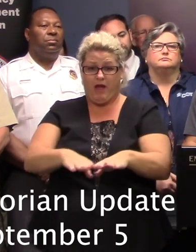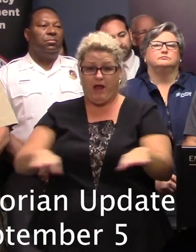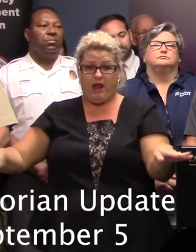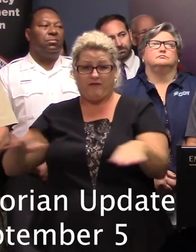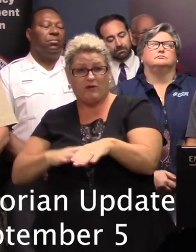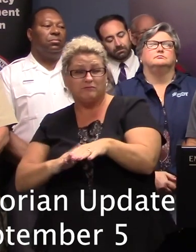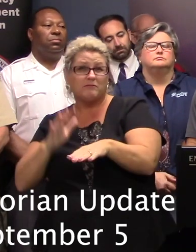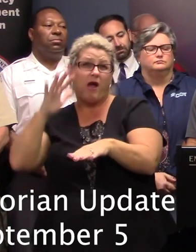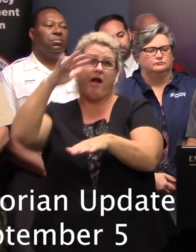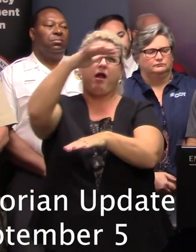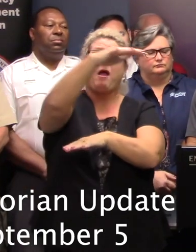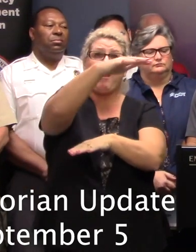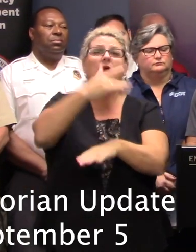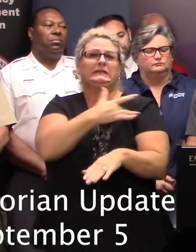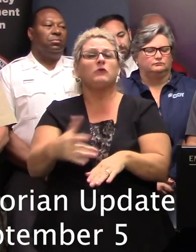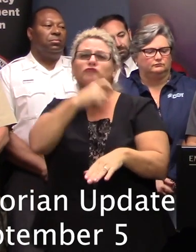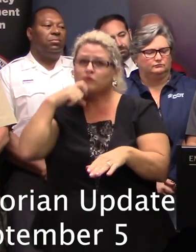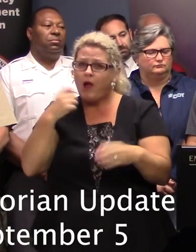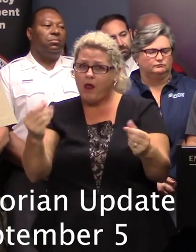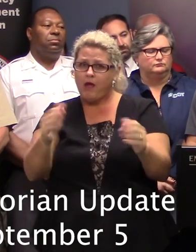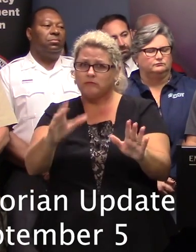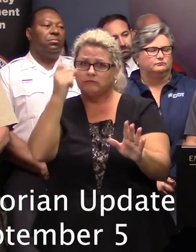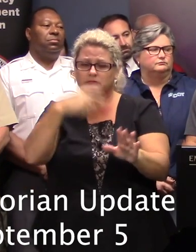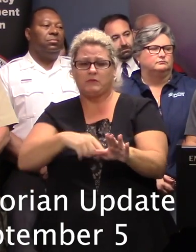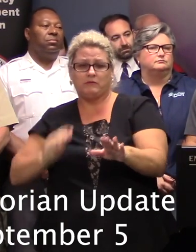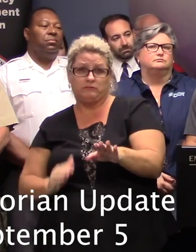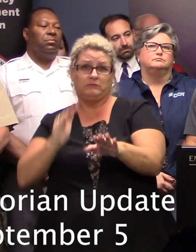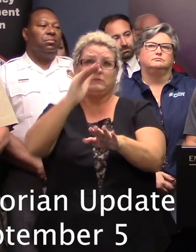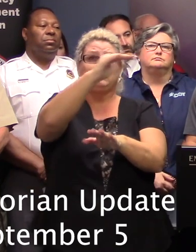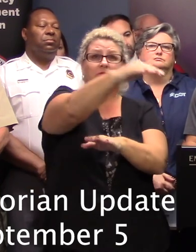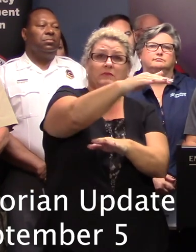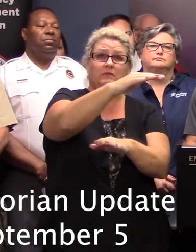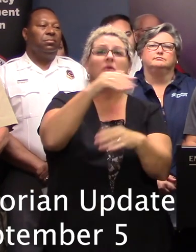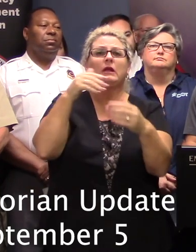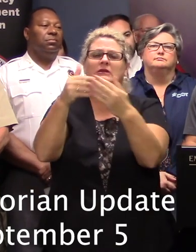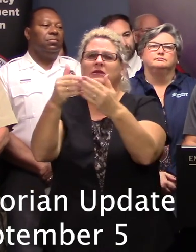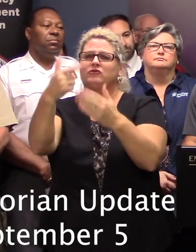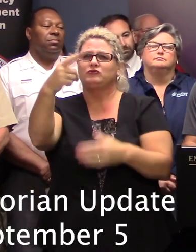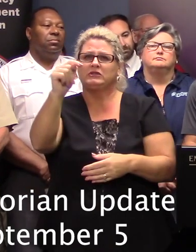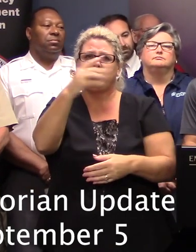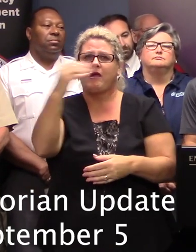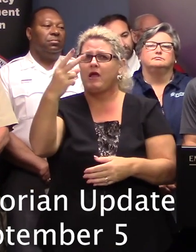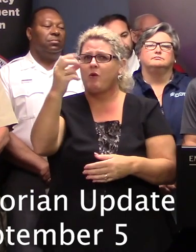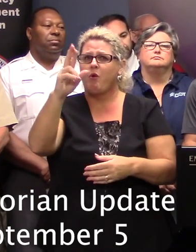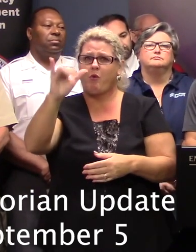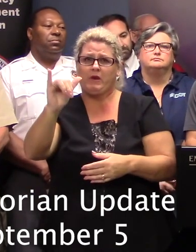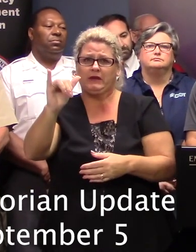above ground level on normally dry land in some of the coastal locations of Georgetown and Horry Counties.